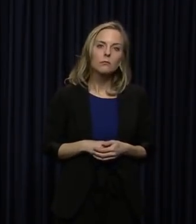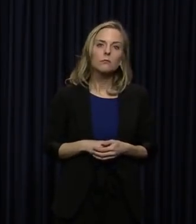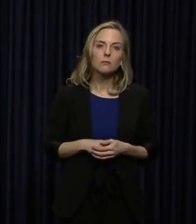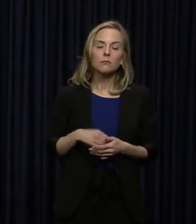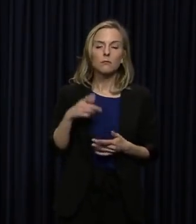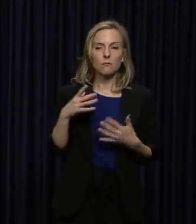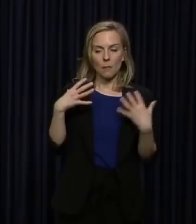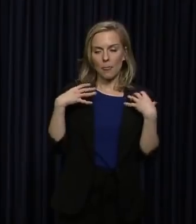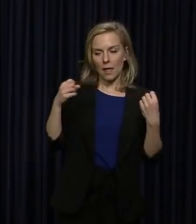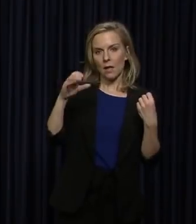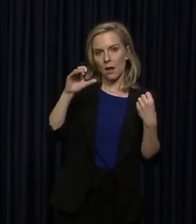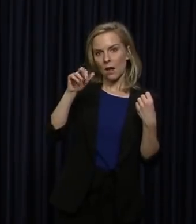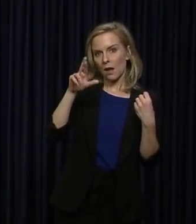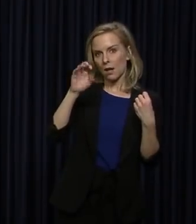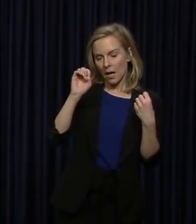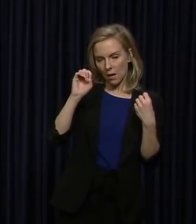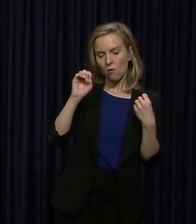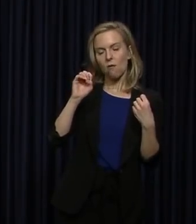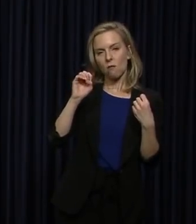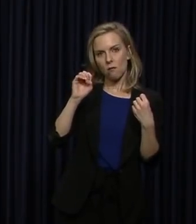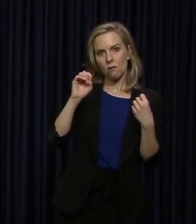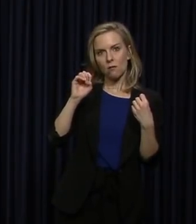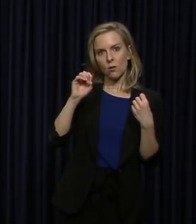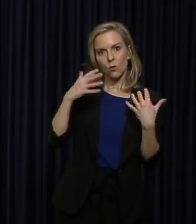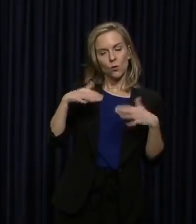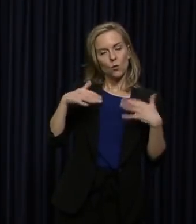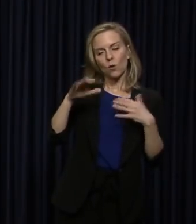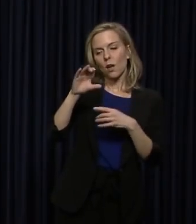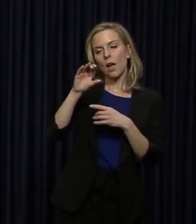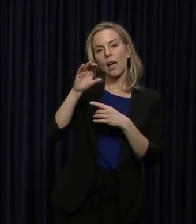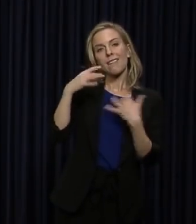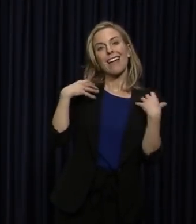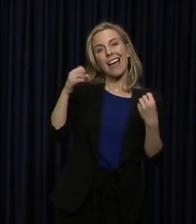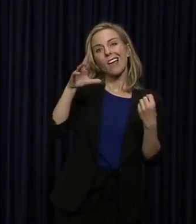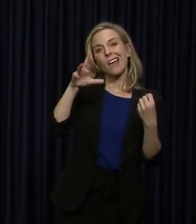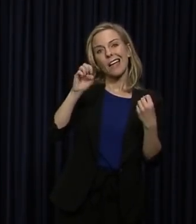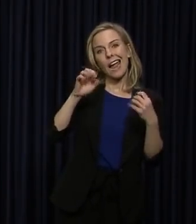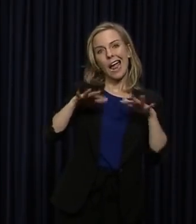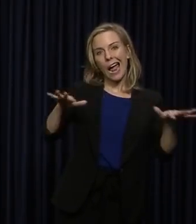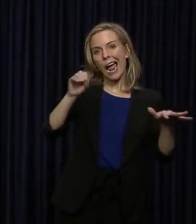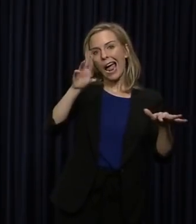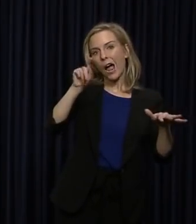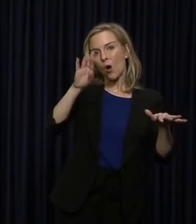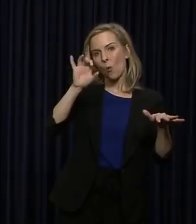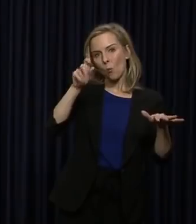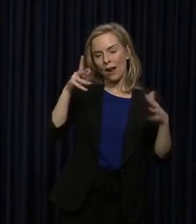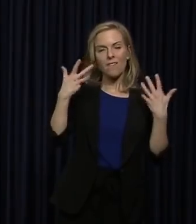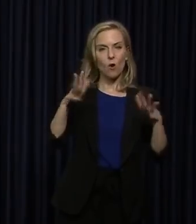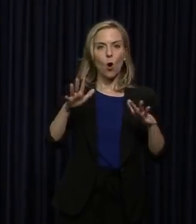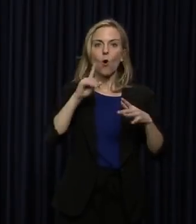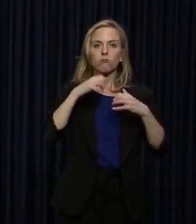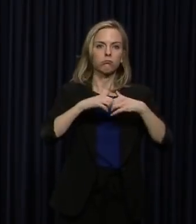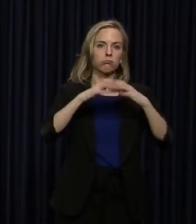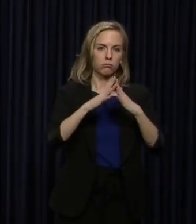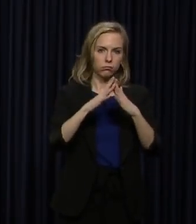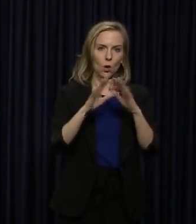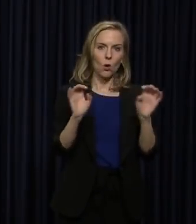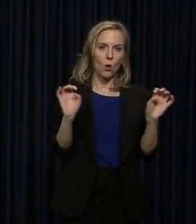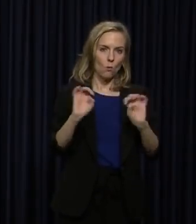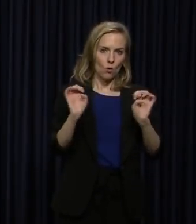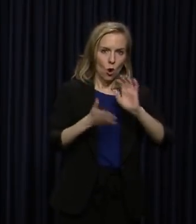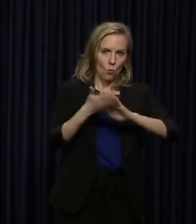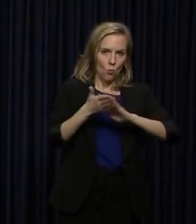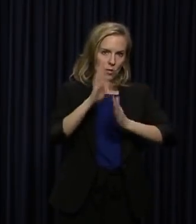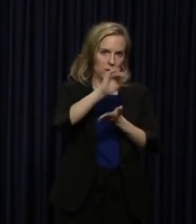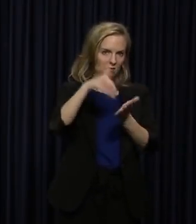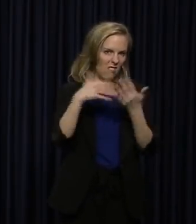this health care outbreak as we are seeing it. We activated the Emergency Management Operations